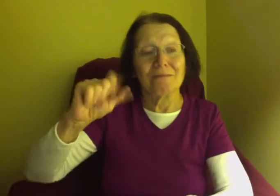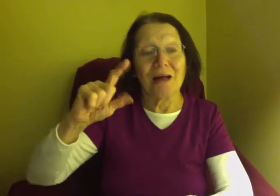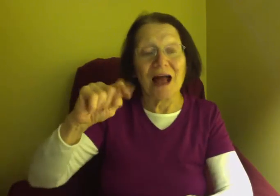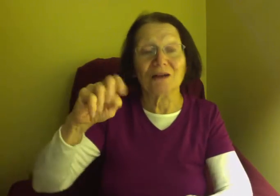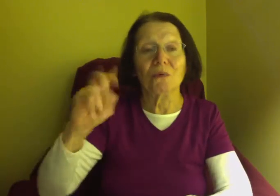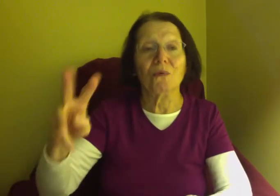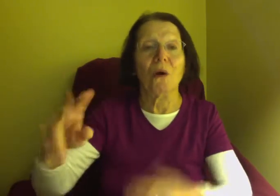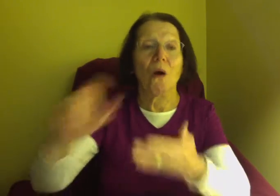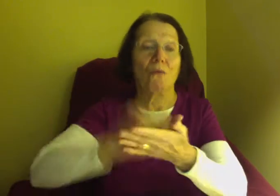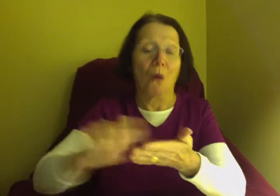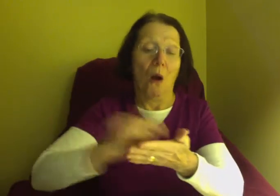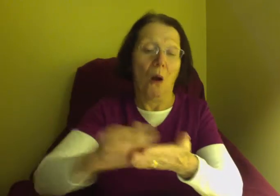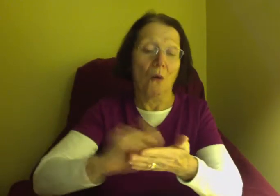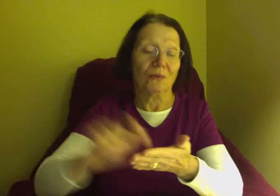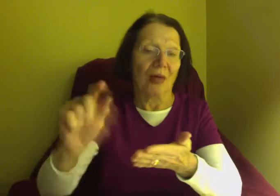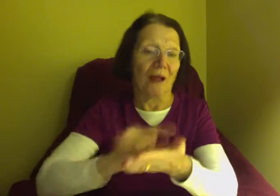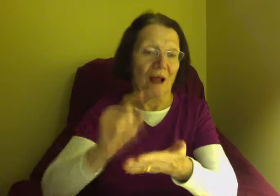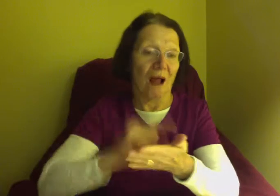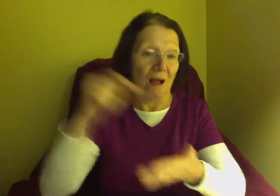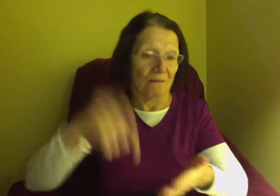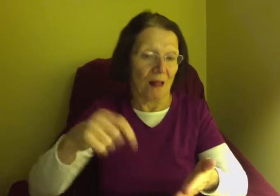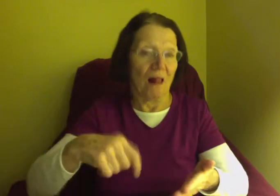let me know, uh, uh, uh,